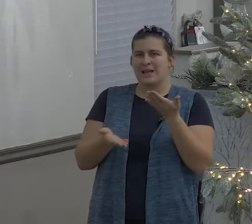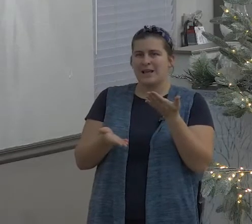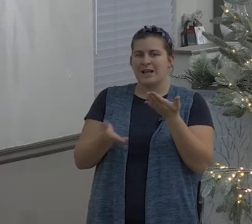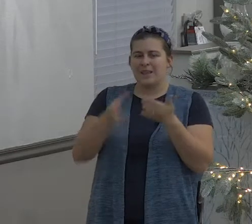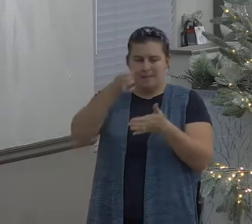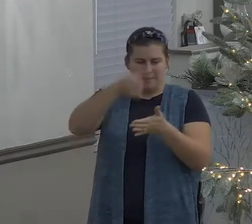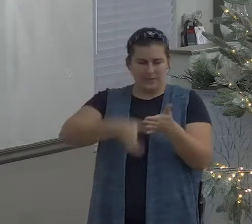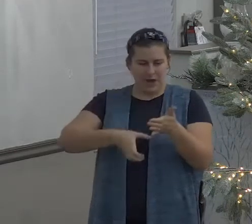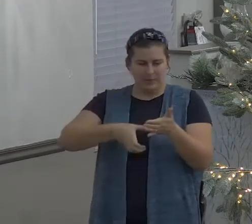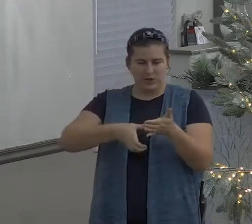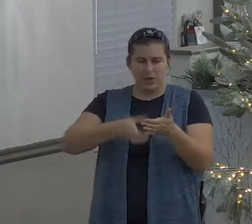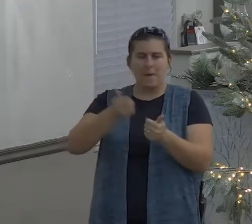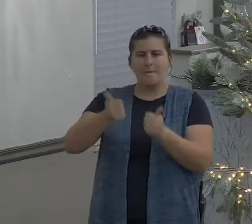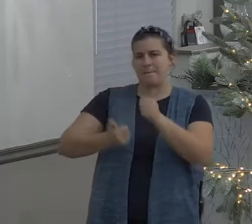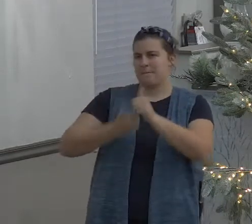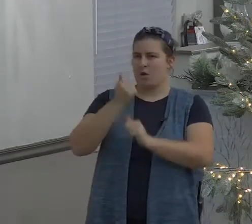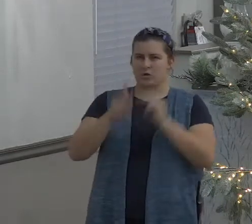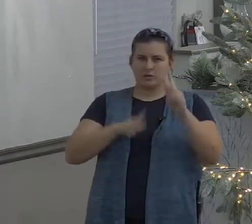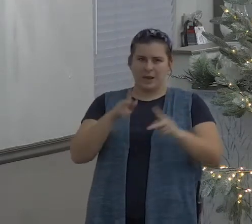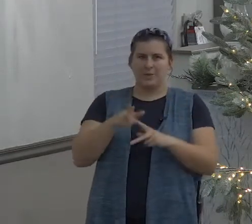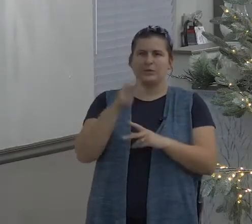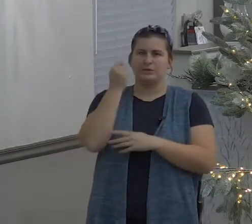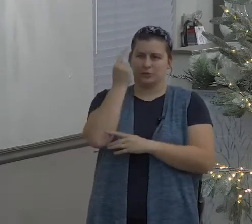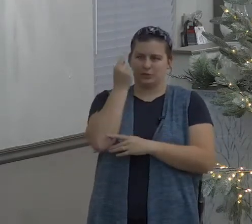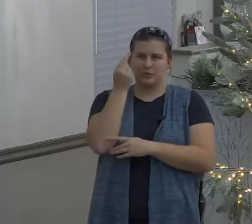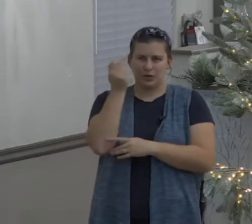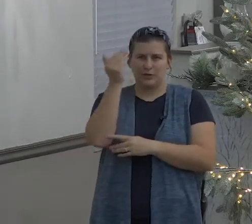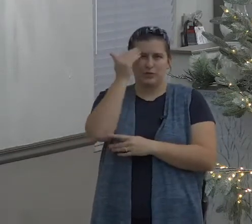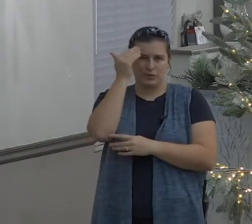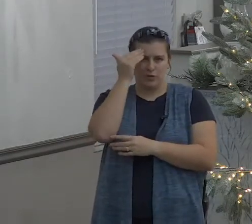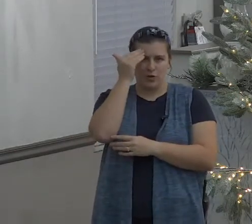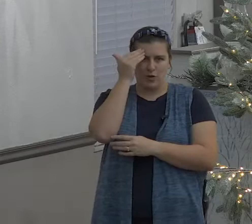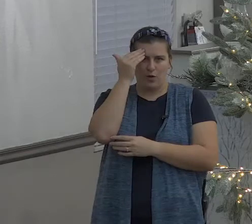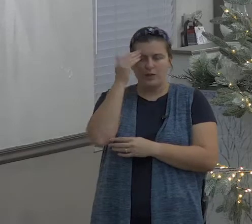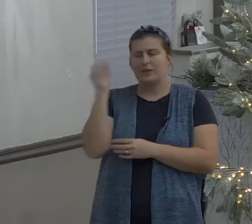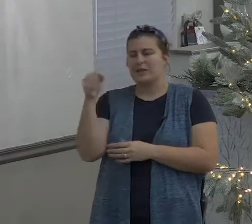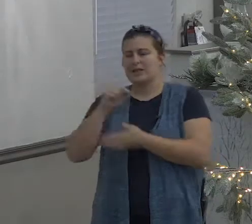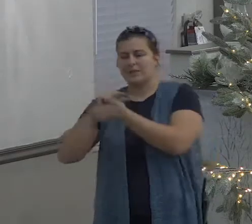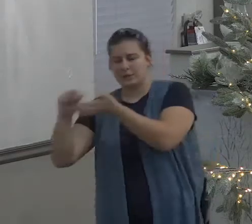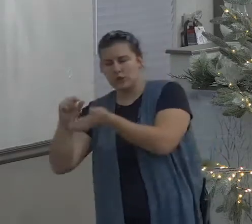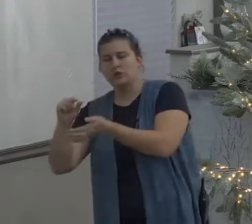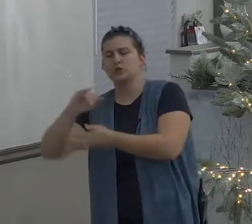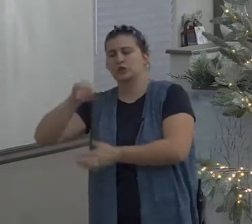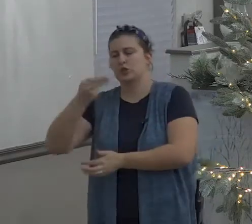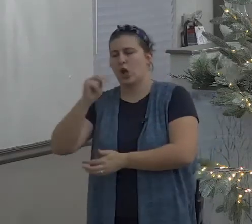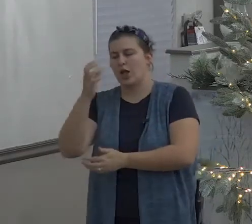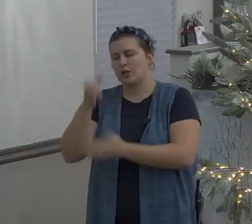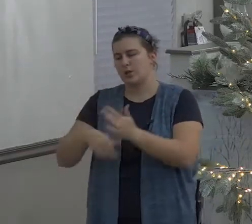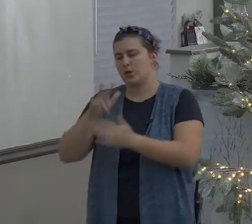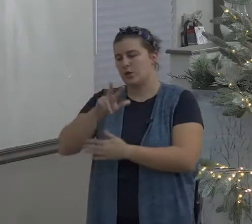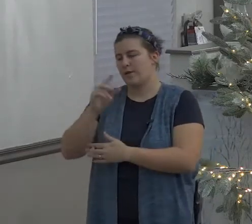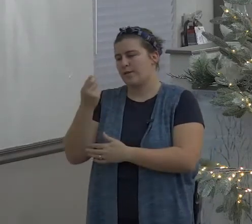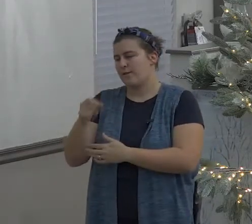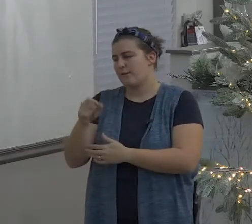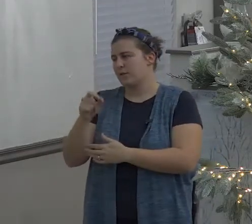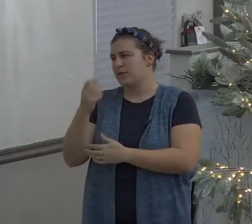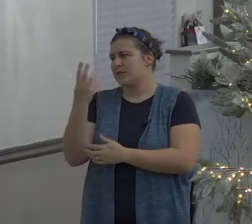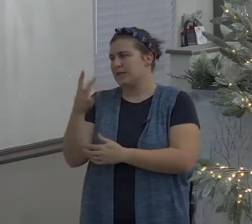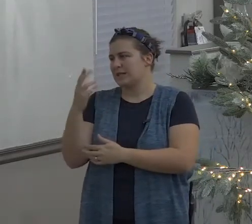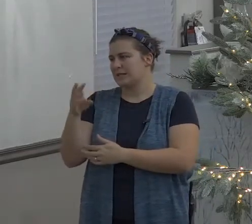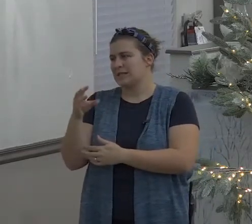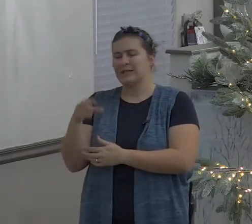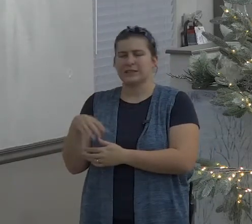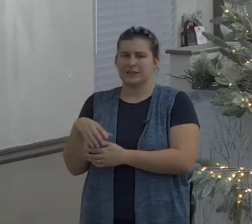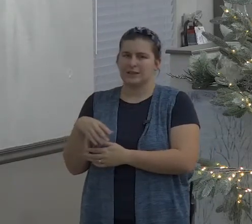Amen the 23rd Psalm is probably the most familiar